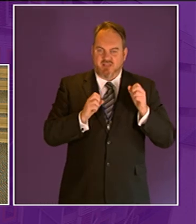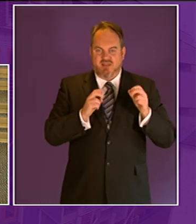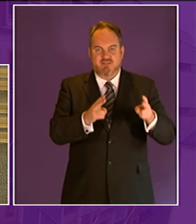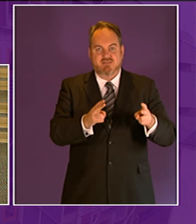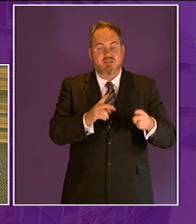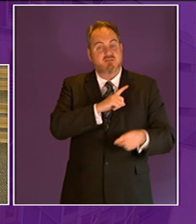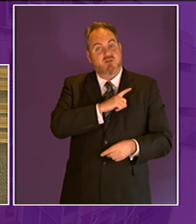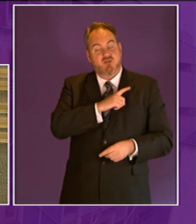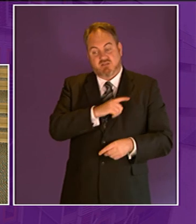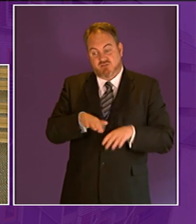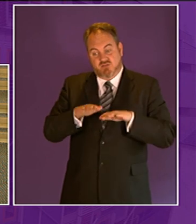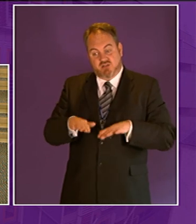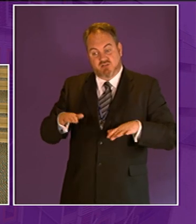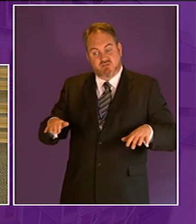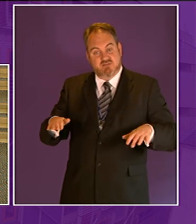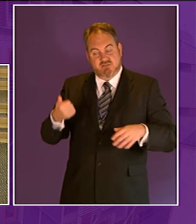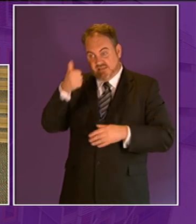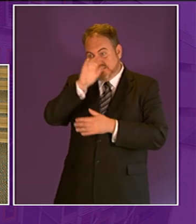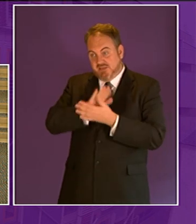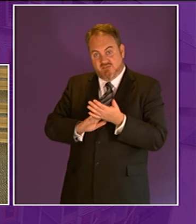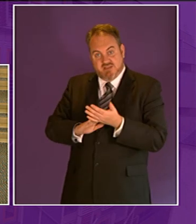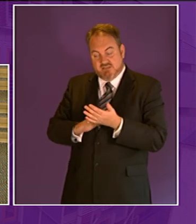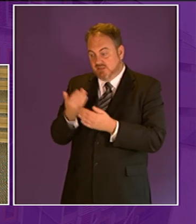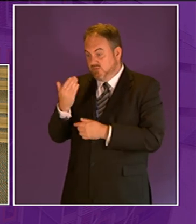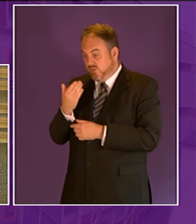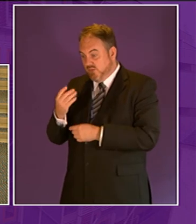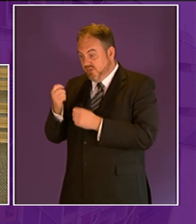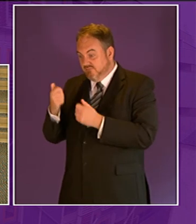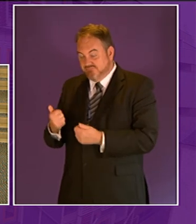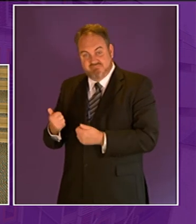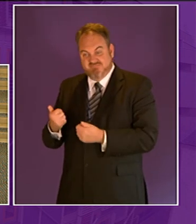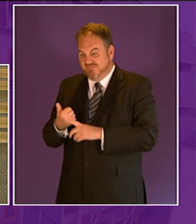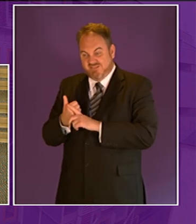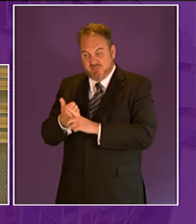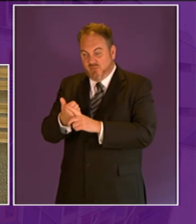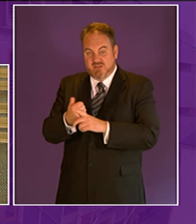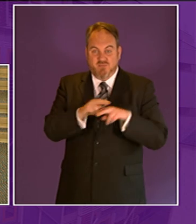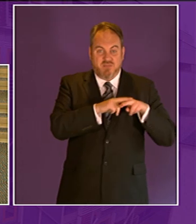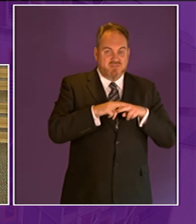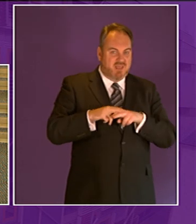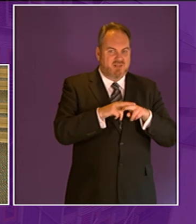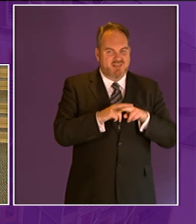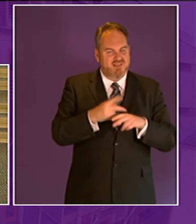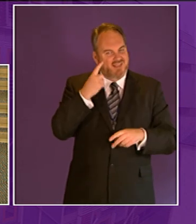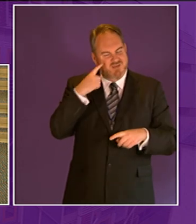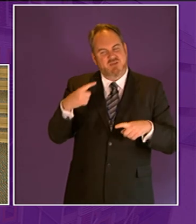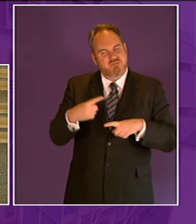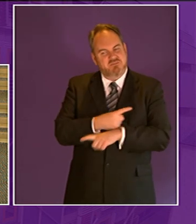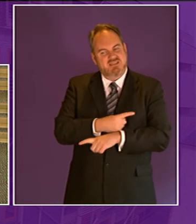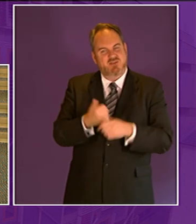exposure to outdoor learning within school is not then further developed within the home environment we miss a trick i think in relation to that